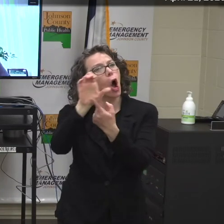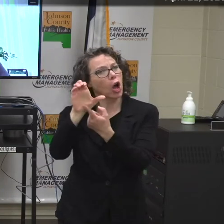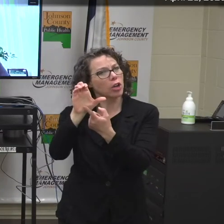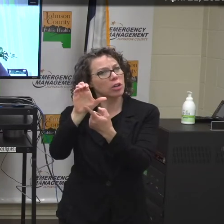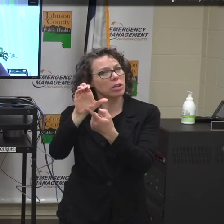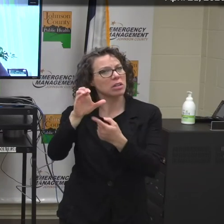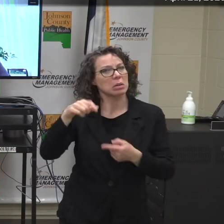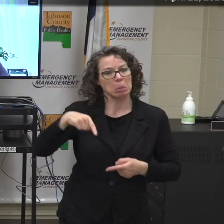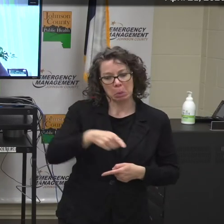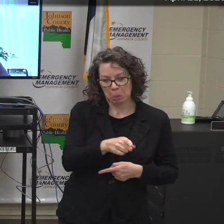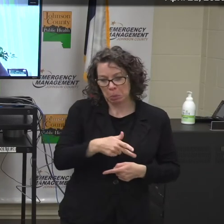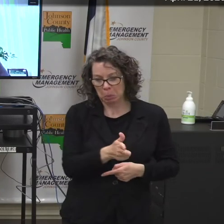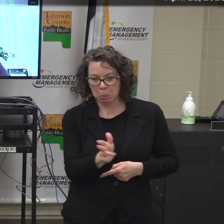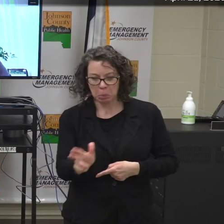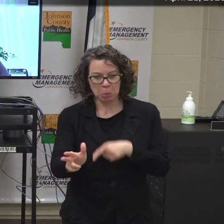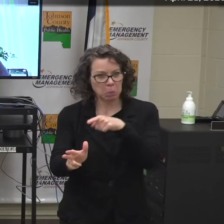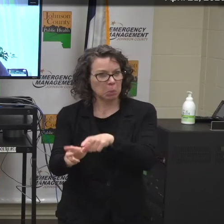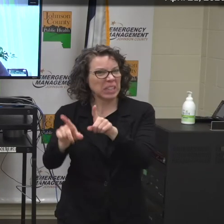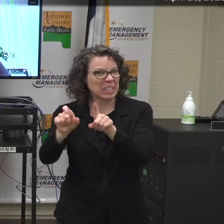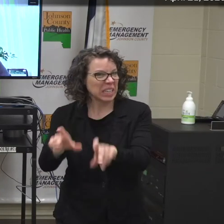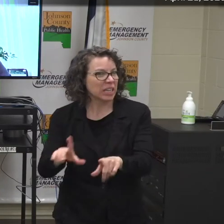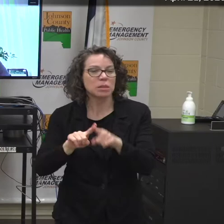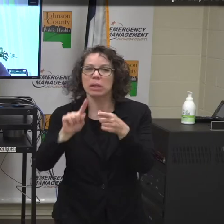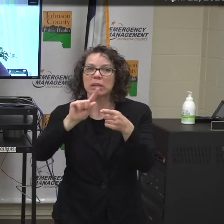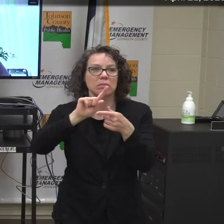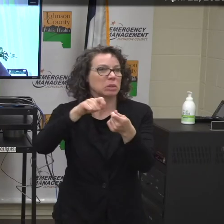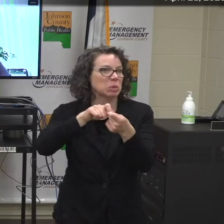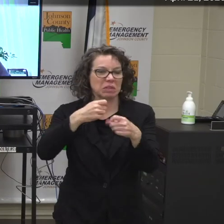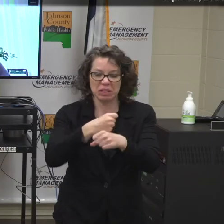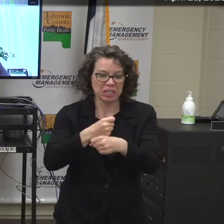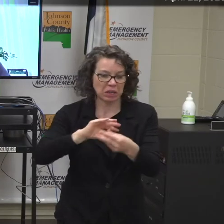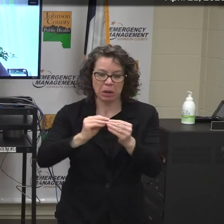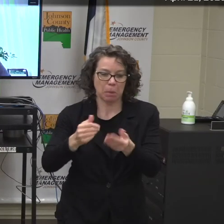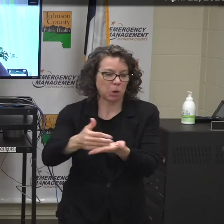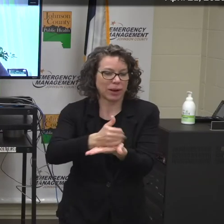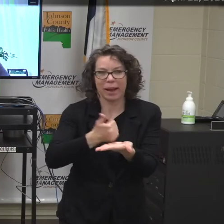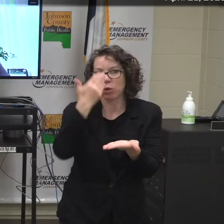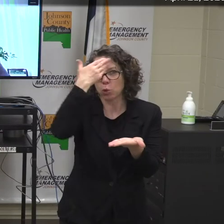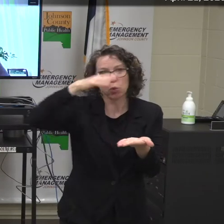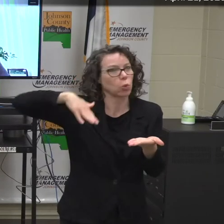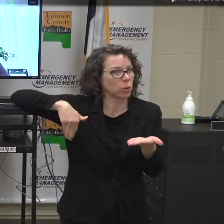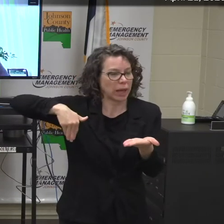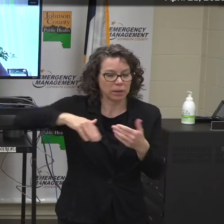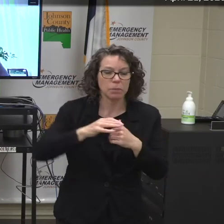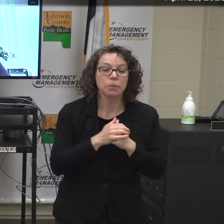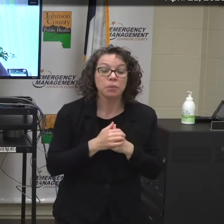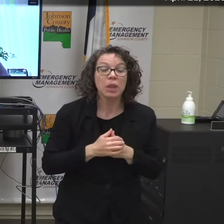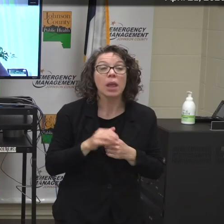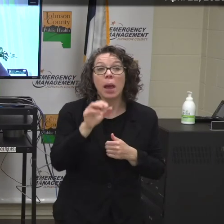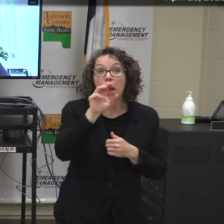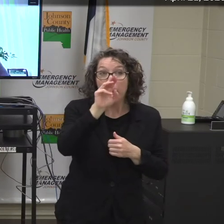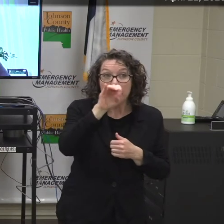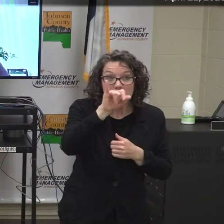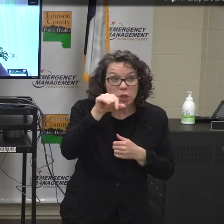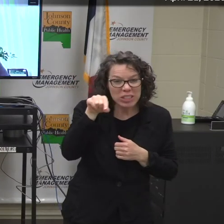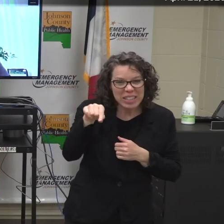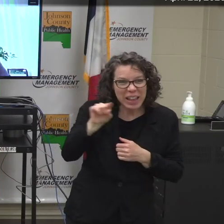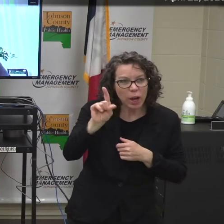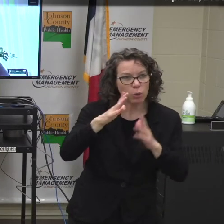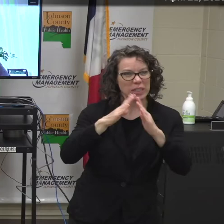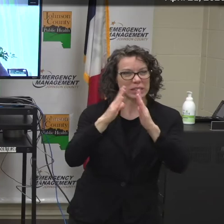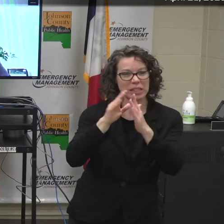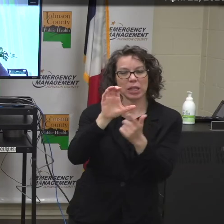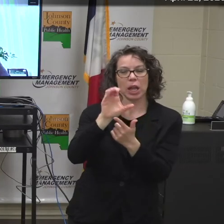aware of numbers or anything like that. What we have done is for our Mercy Family Medicine Clinic in Columbus Junction is to